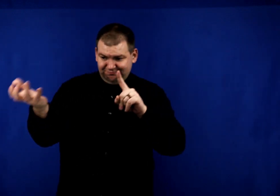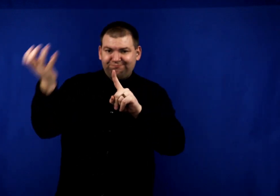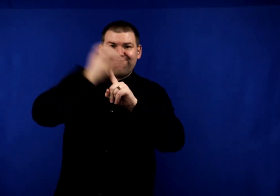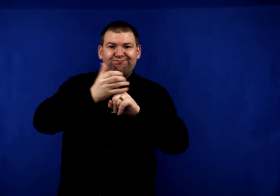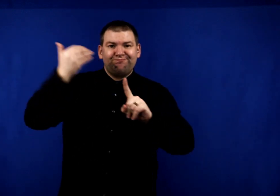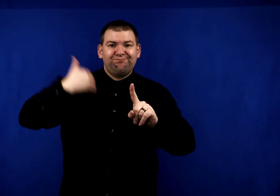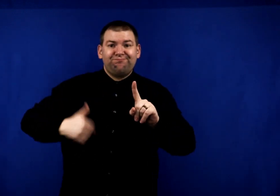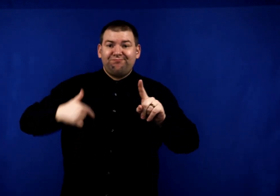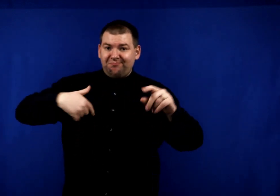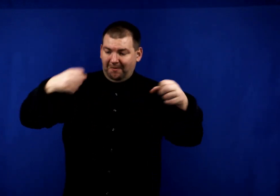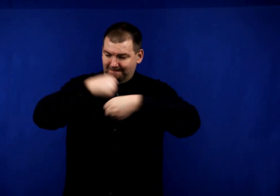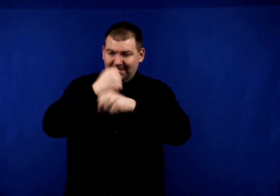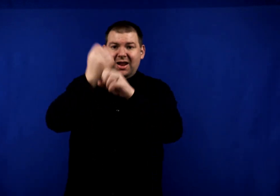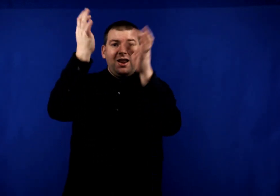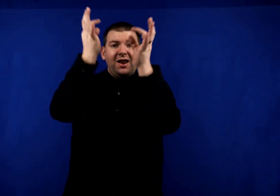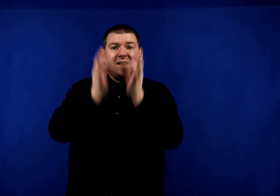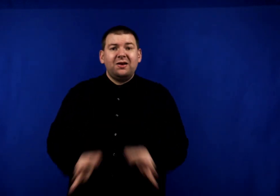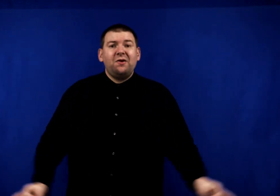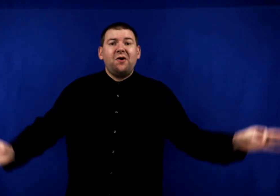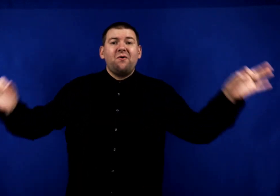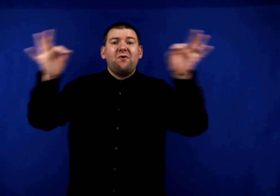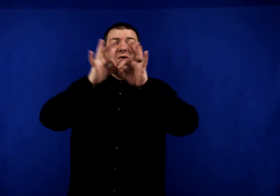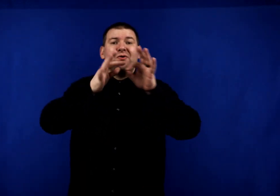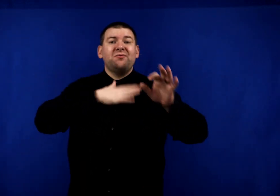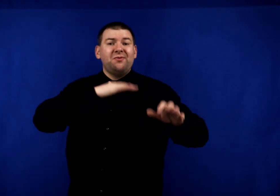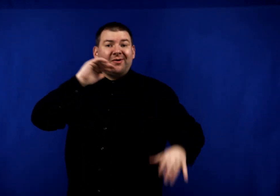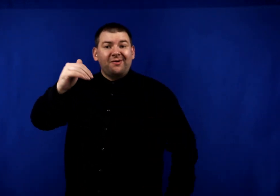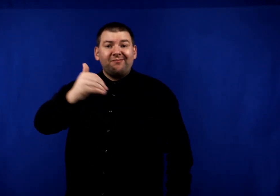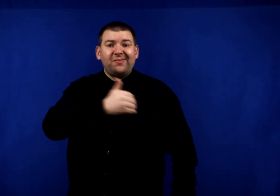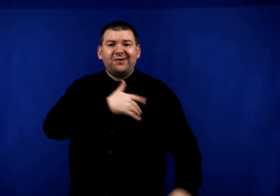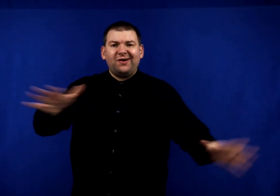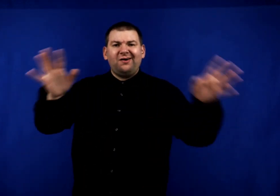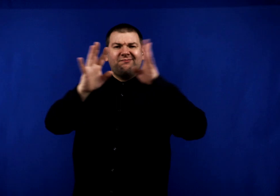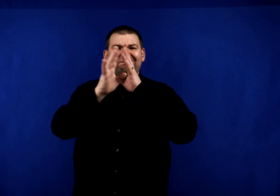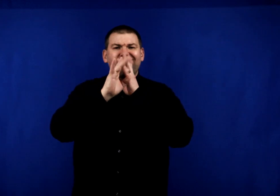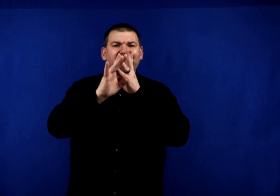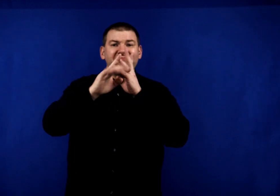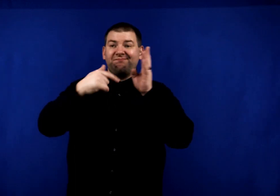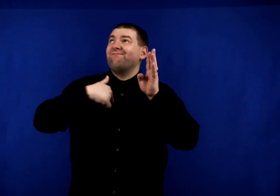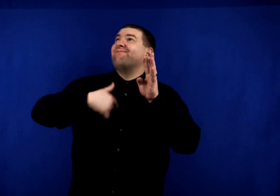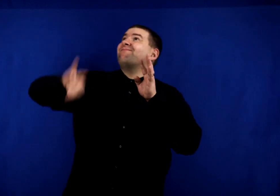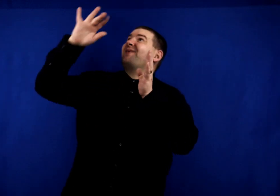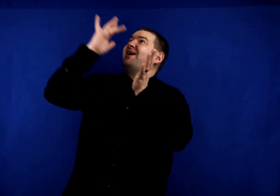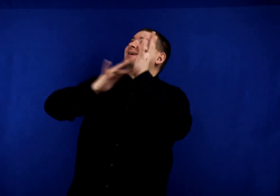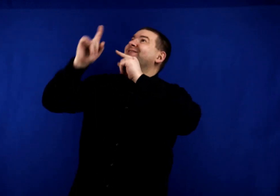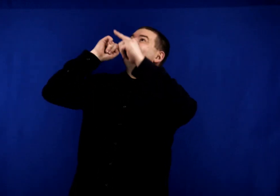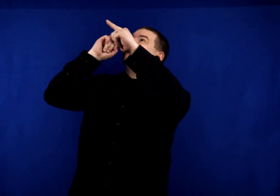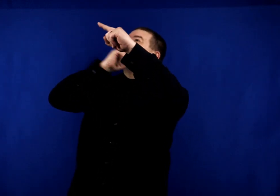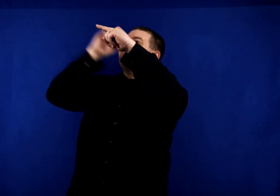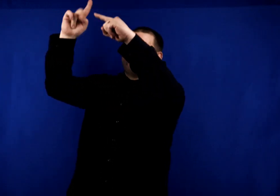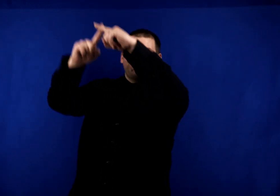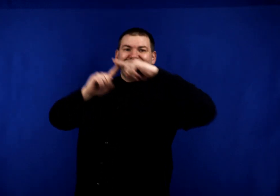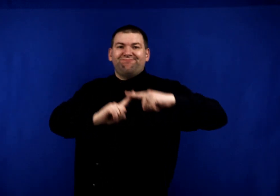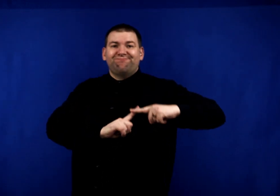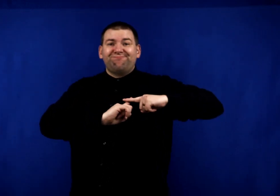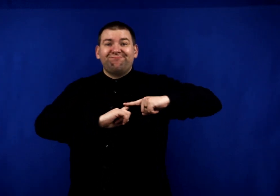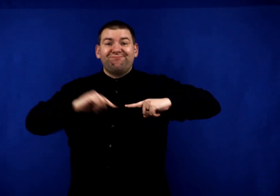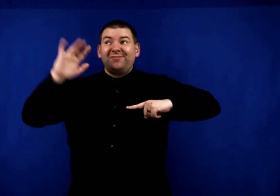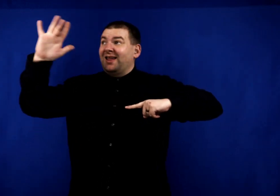put on His righteousness, I've been made worthy My soul's been spoken for, I have found favor